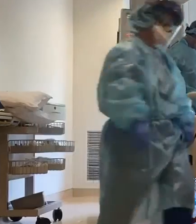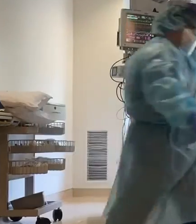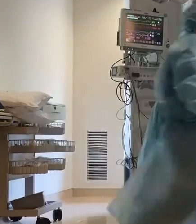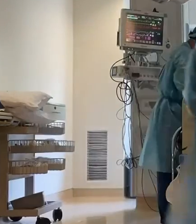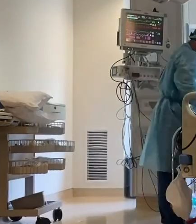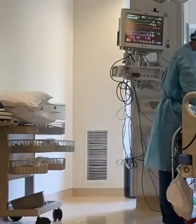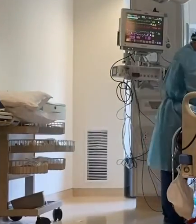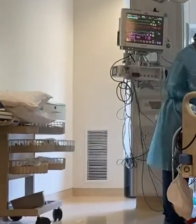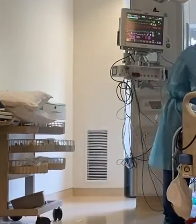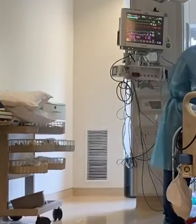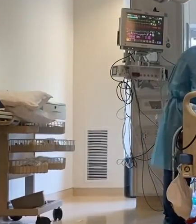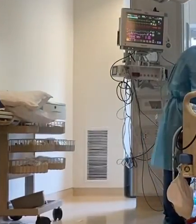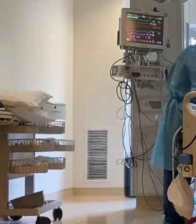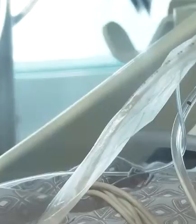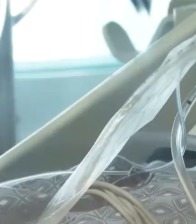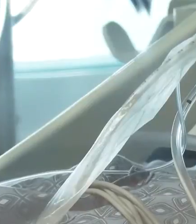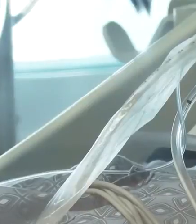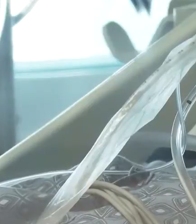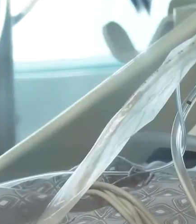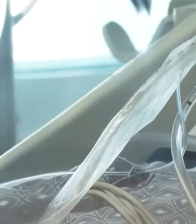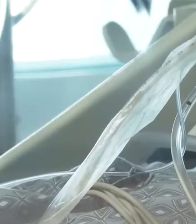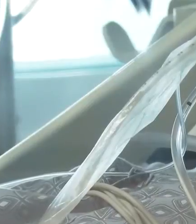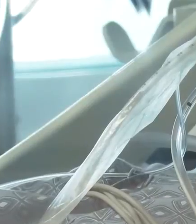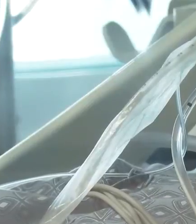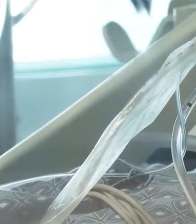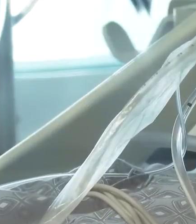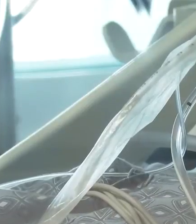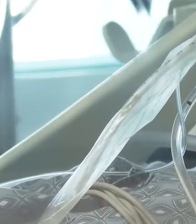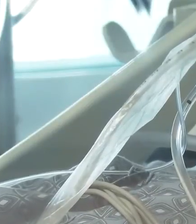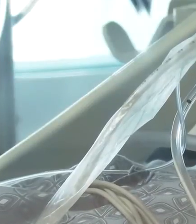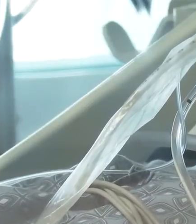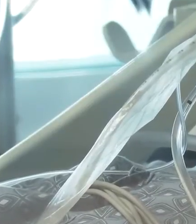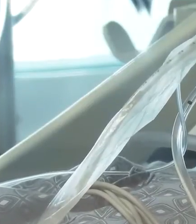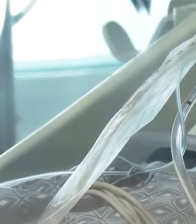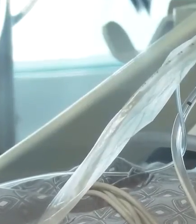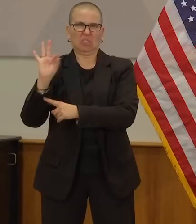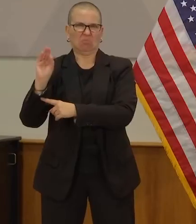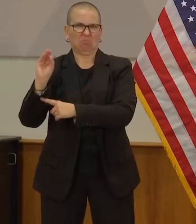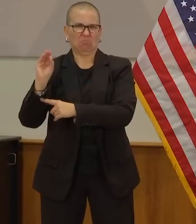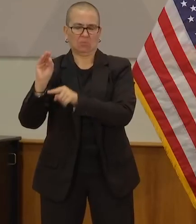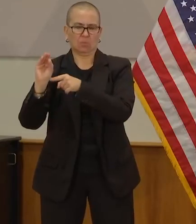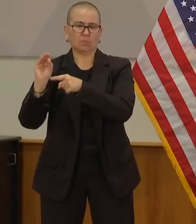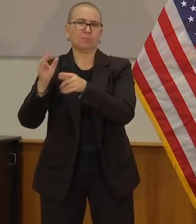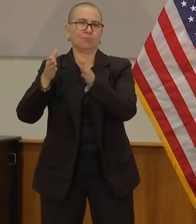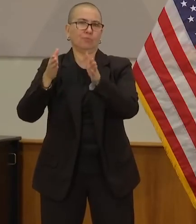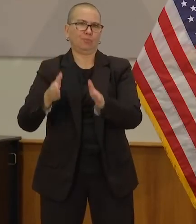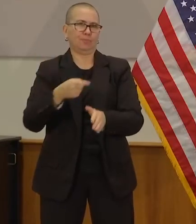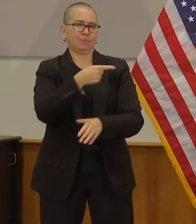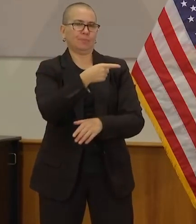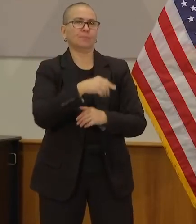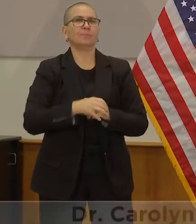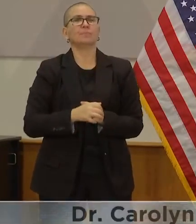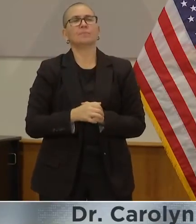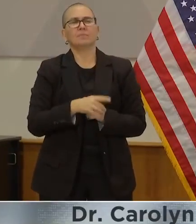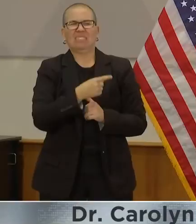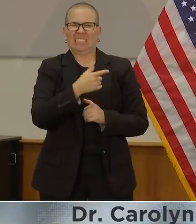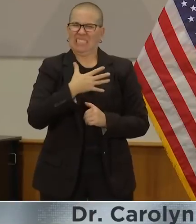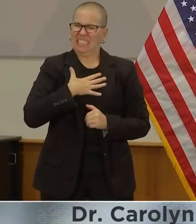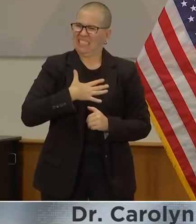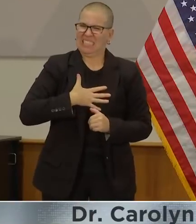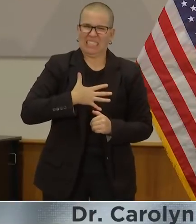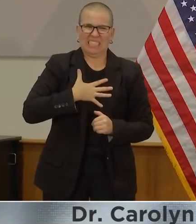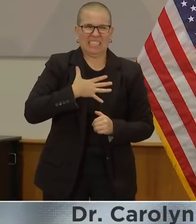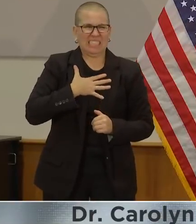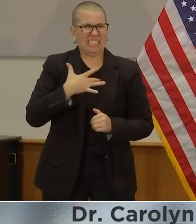see the critical side of the virus and the patients most vulnerable. He came in with shortness of breath and he was critically ill.